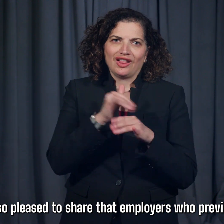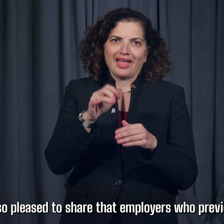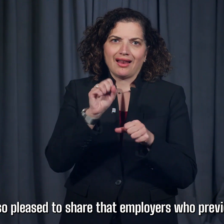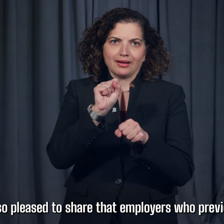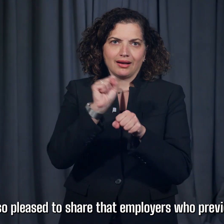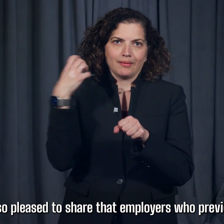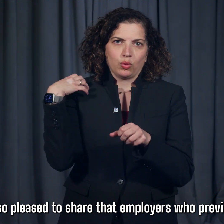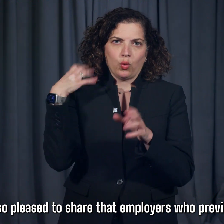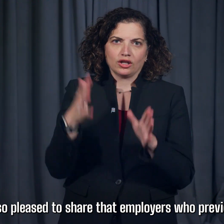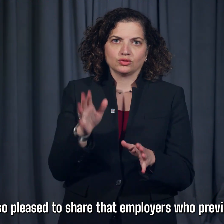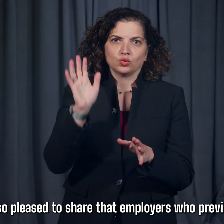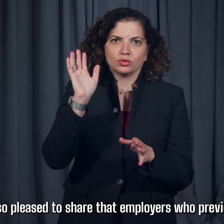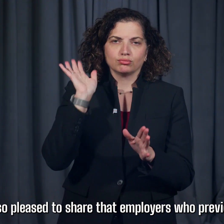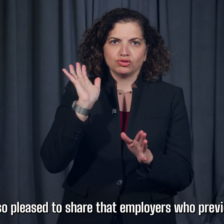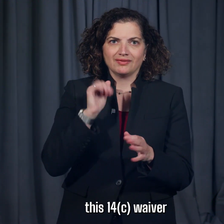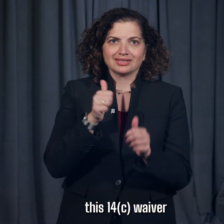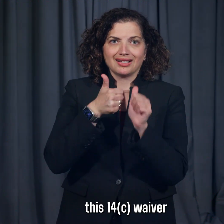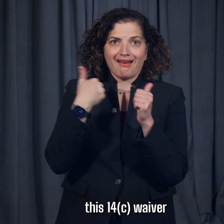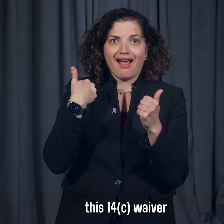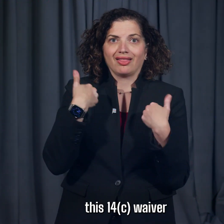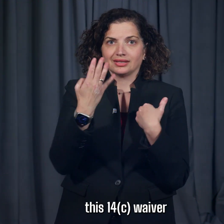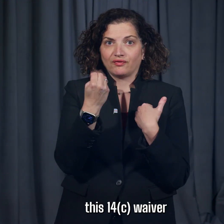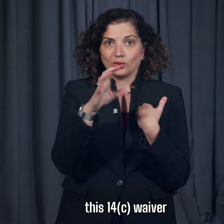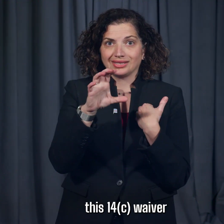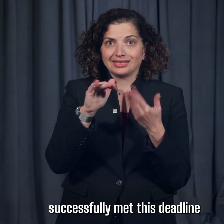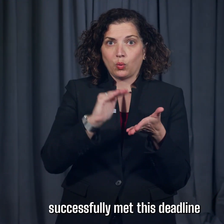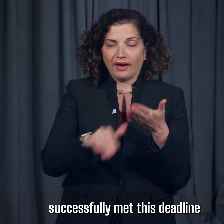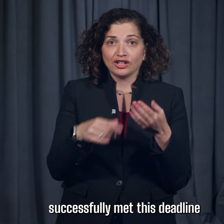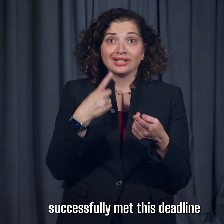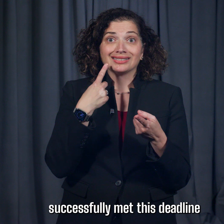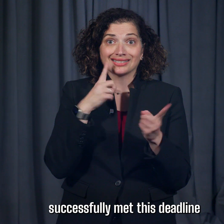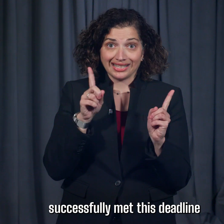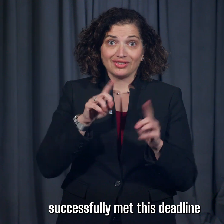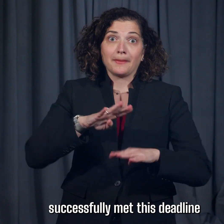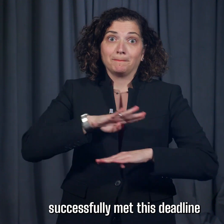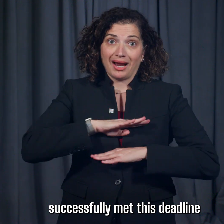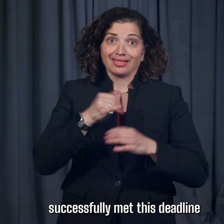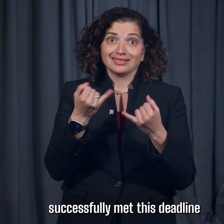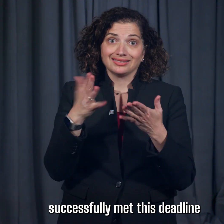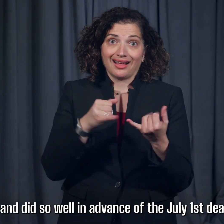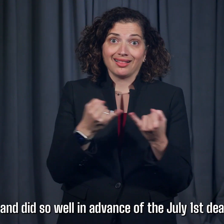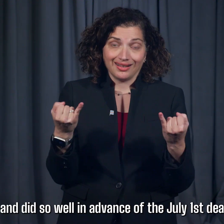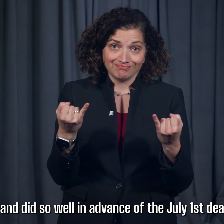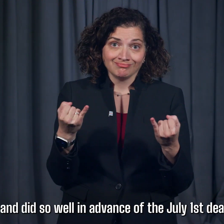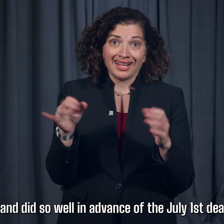share that employers who previously had this 14 waiver successfully met this deadline and did so